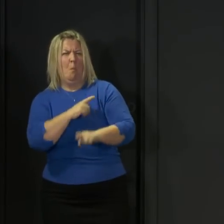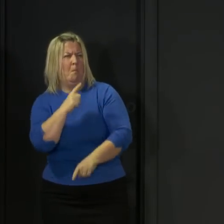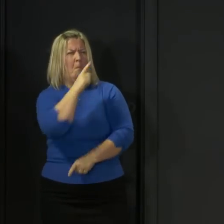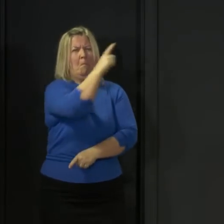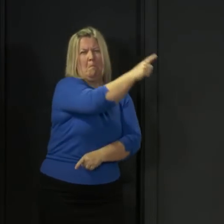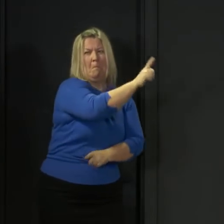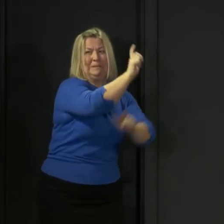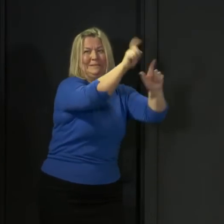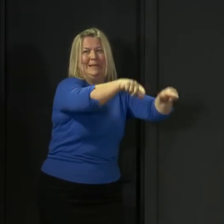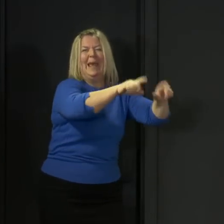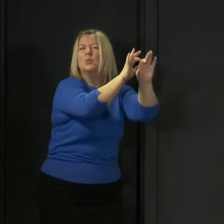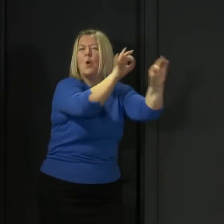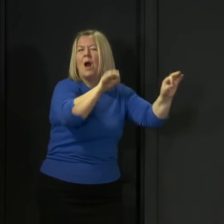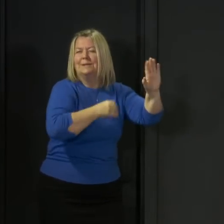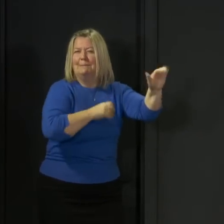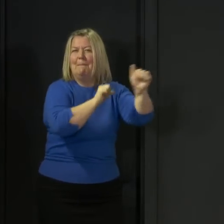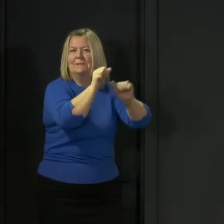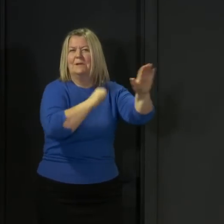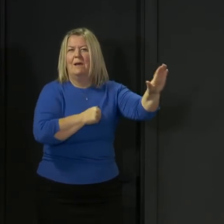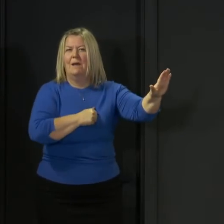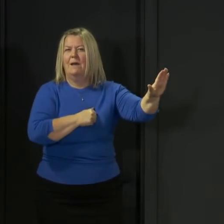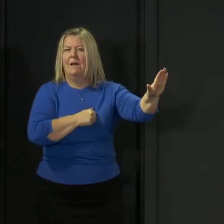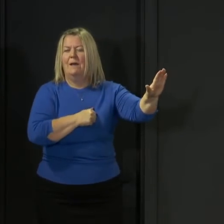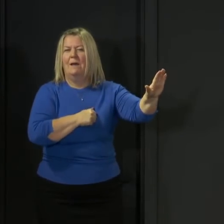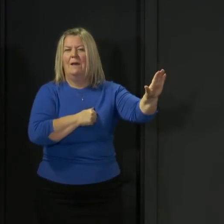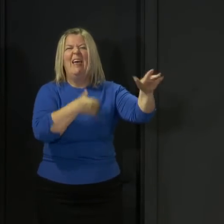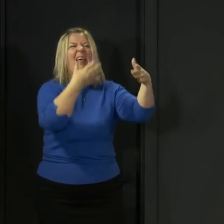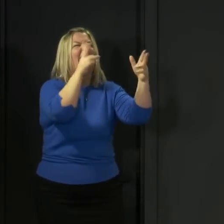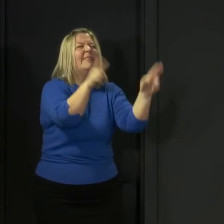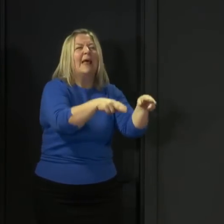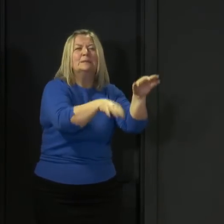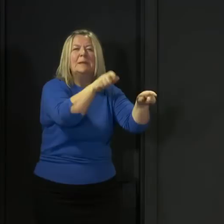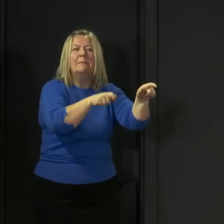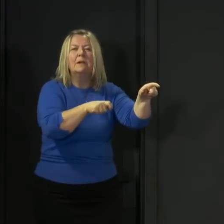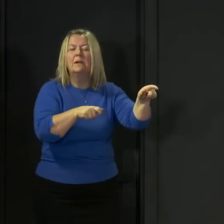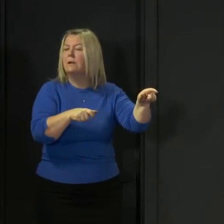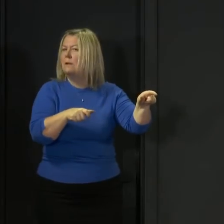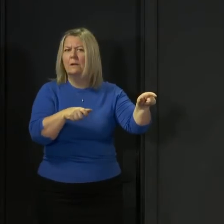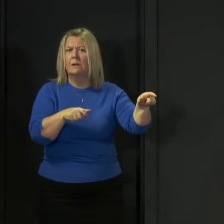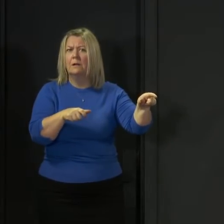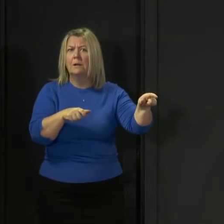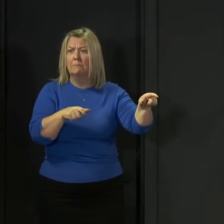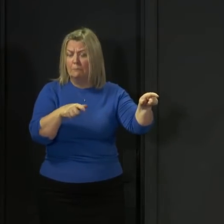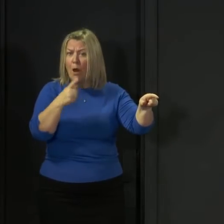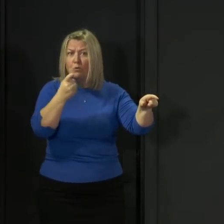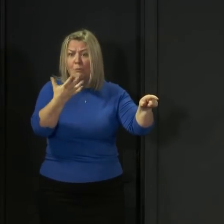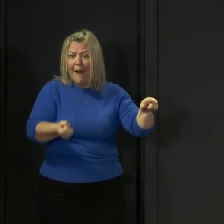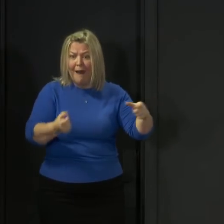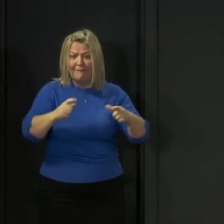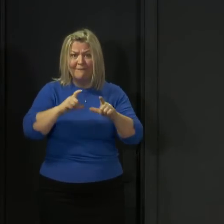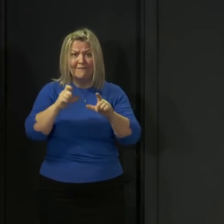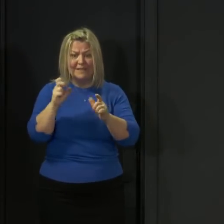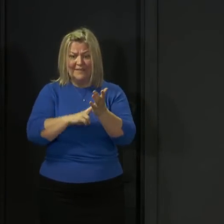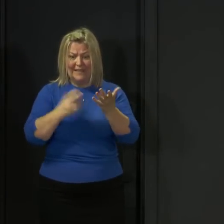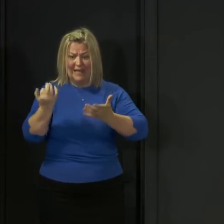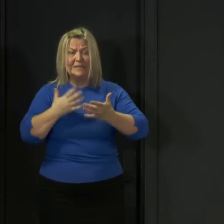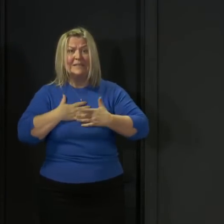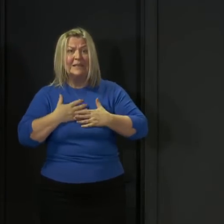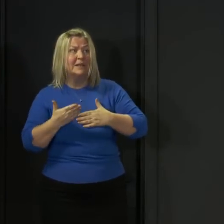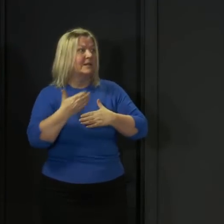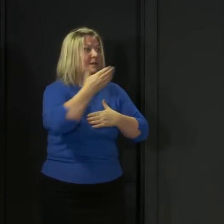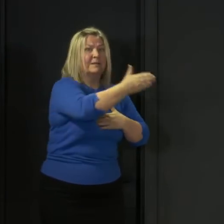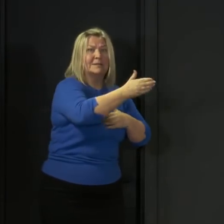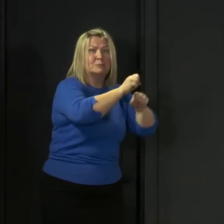to the Highlands that, you know, there's not many people there so it's somehow safer but you could be taking the virus with you and of course you will be putting